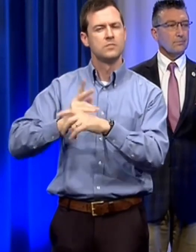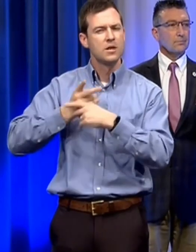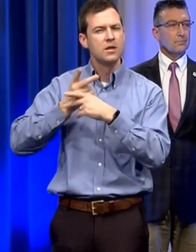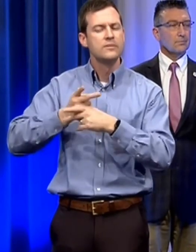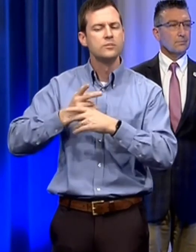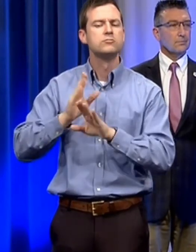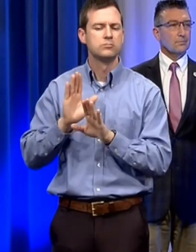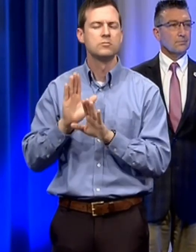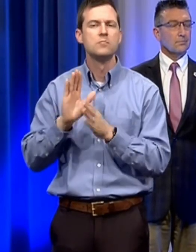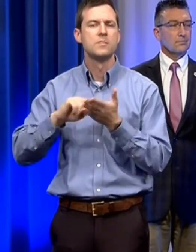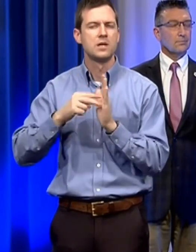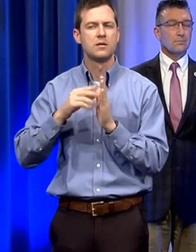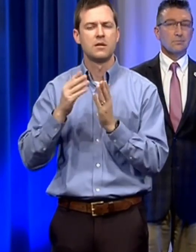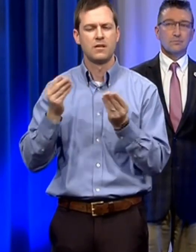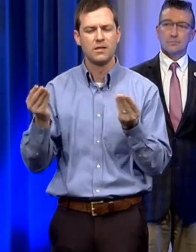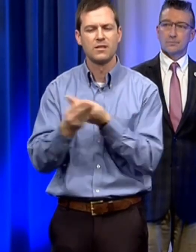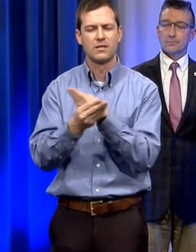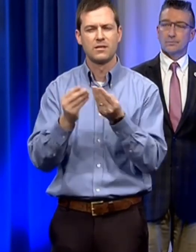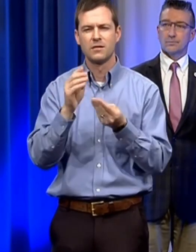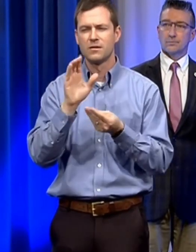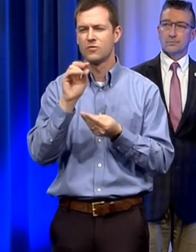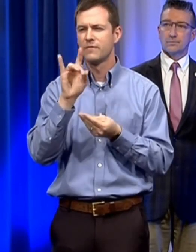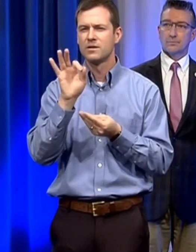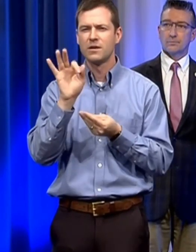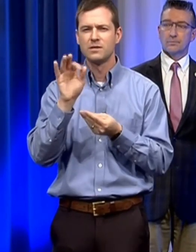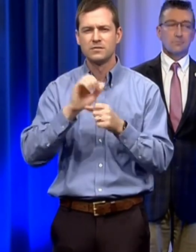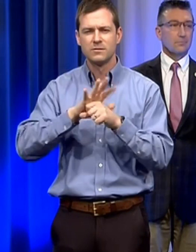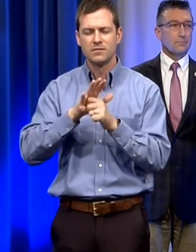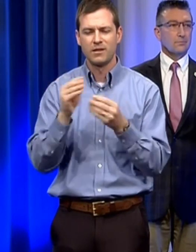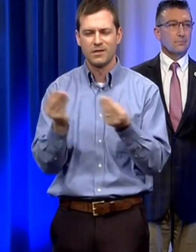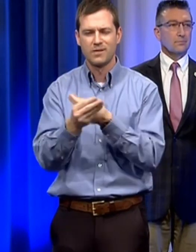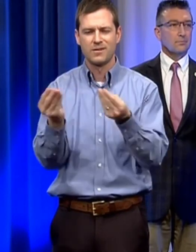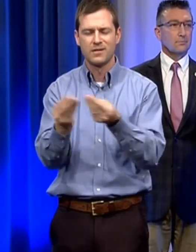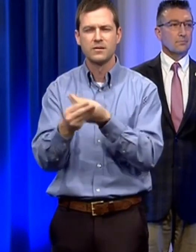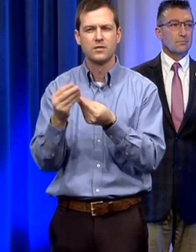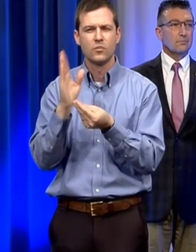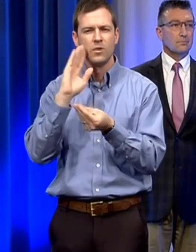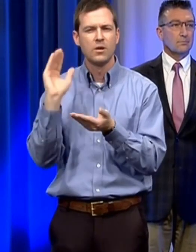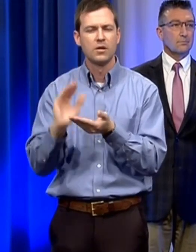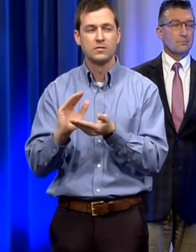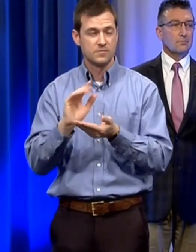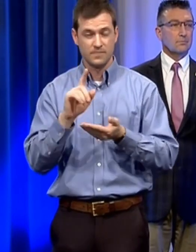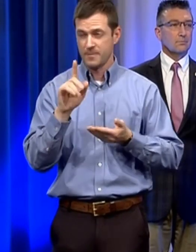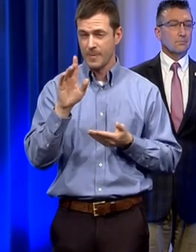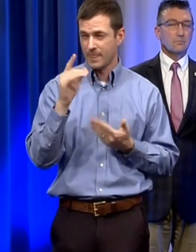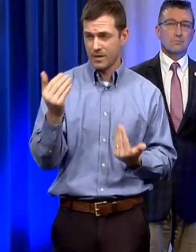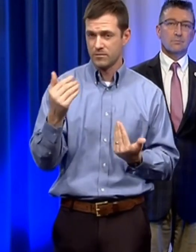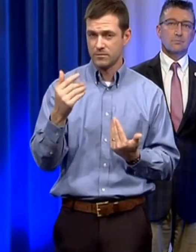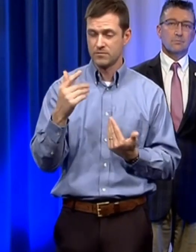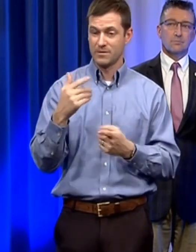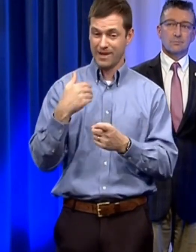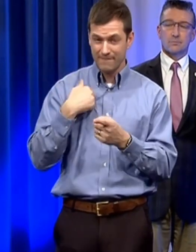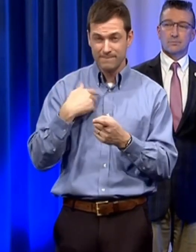to limit transmission in the communities and at the same time we don't actually have cases that we're aware of in our schools but yet it's a